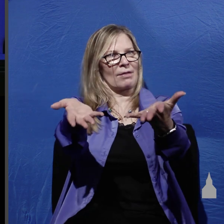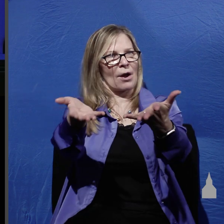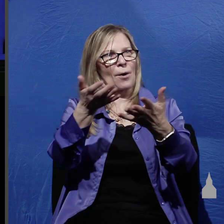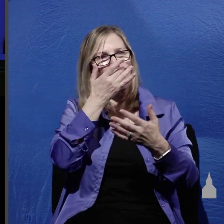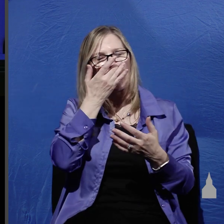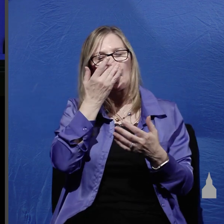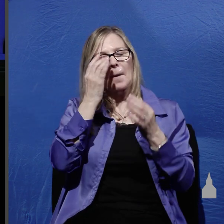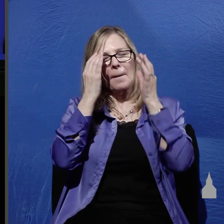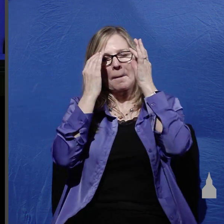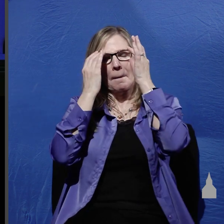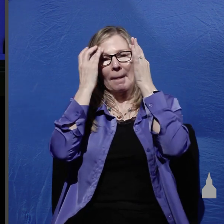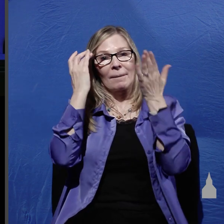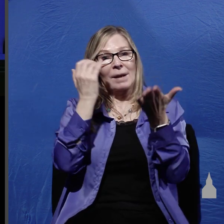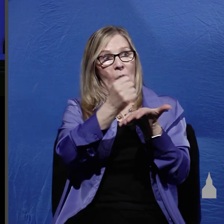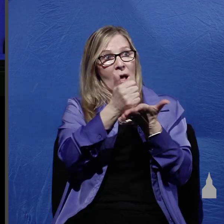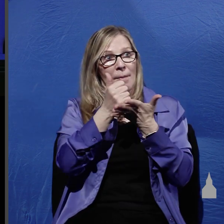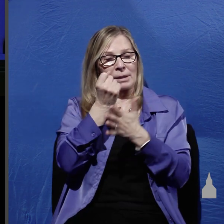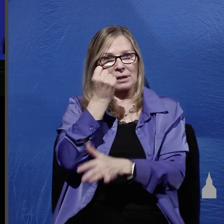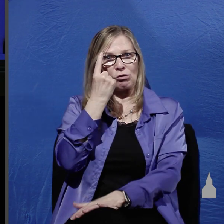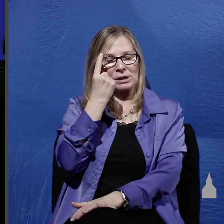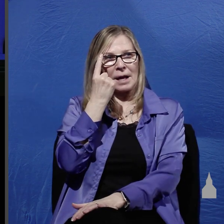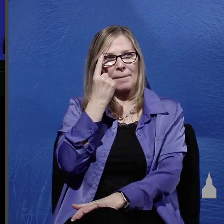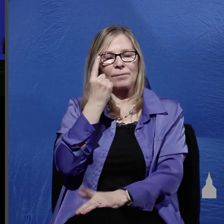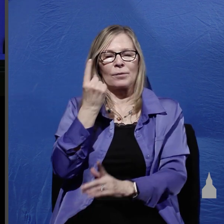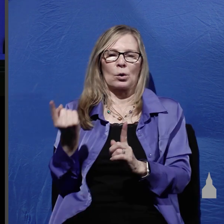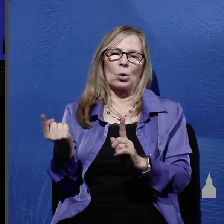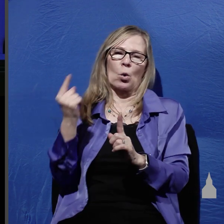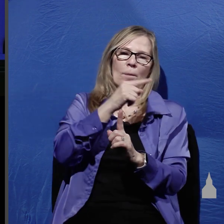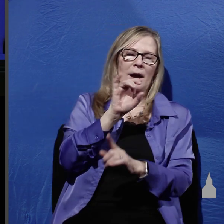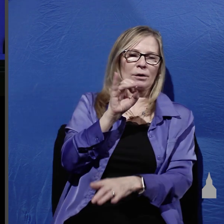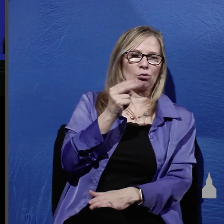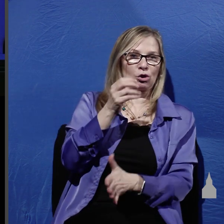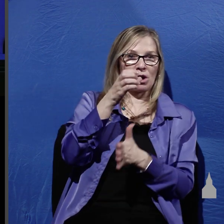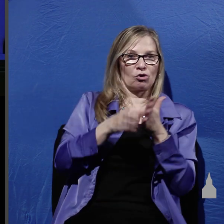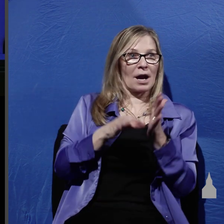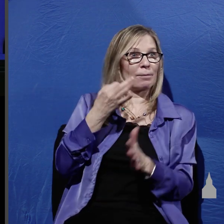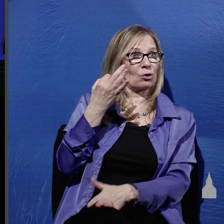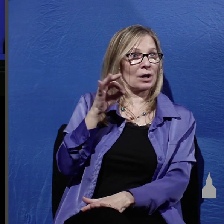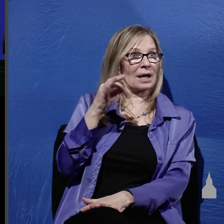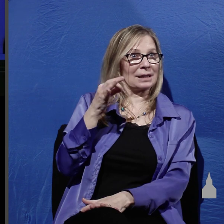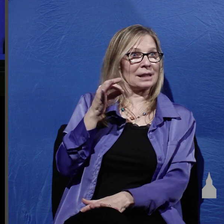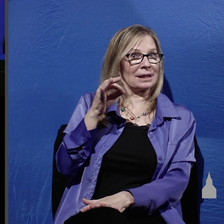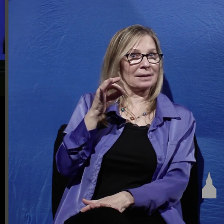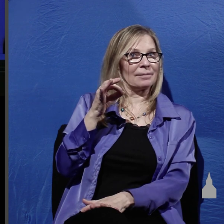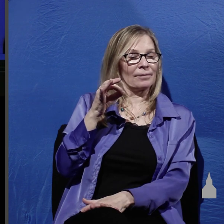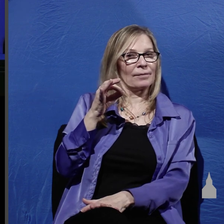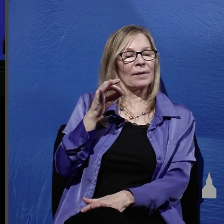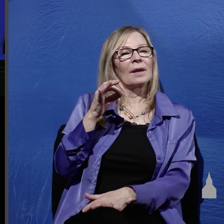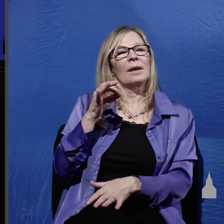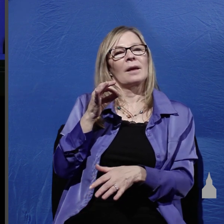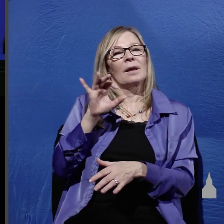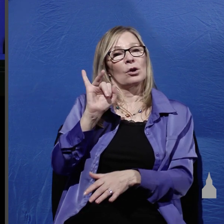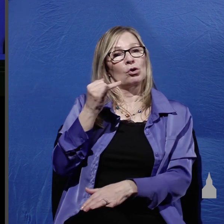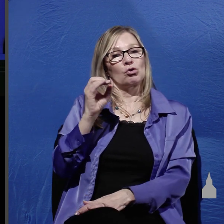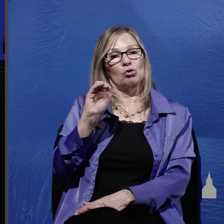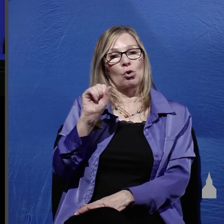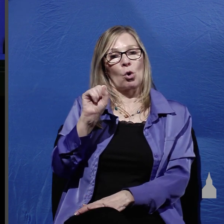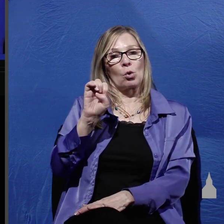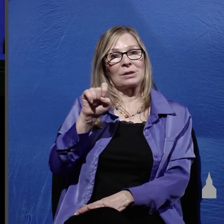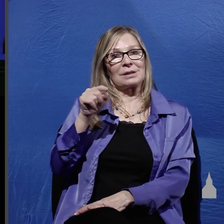going on I want to take you back to John chapter 19 to the burial given to Jesus by Joseph of Arimathea